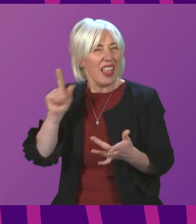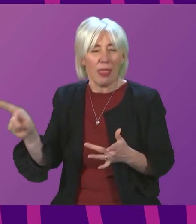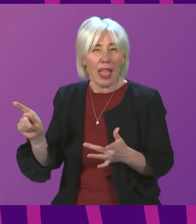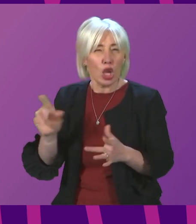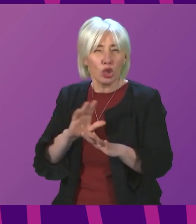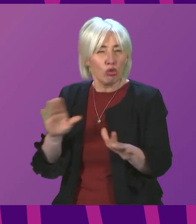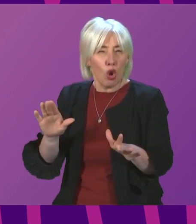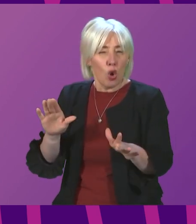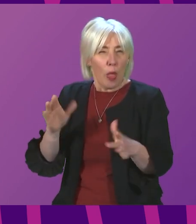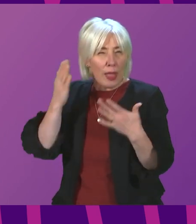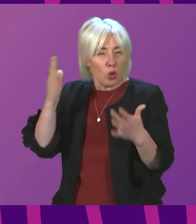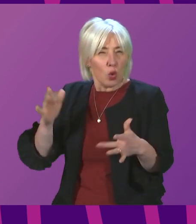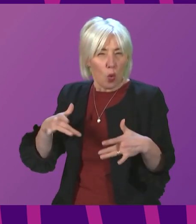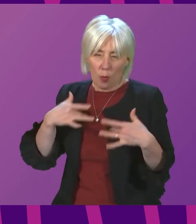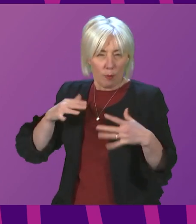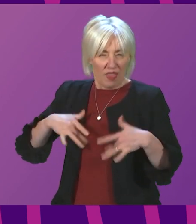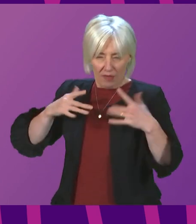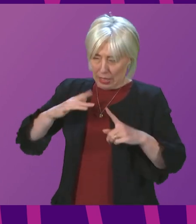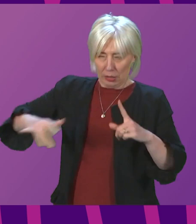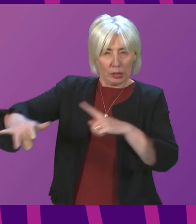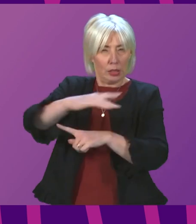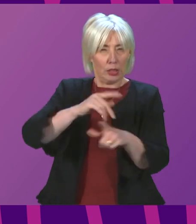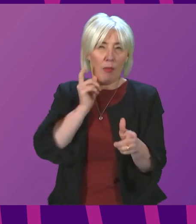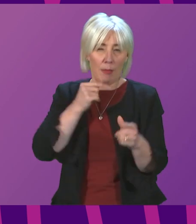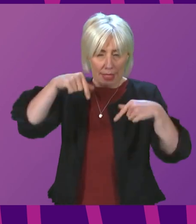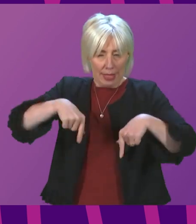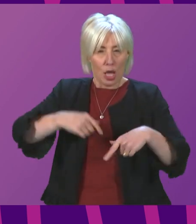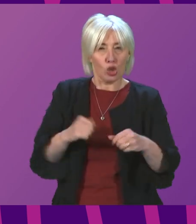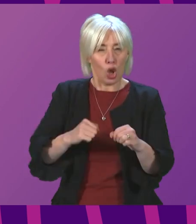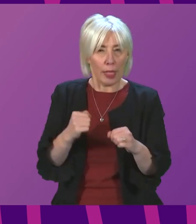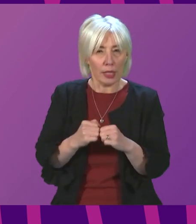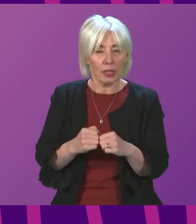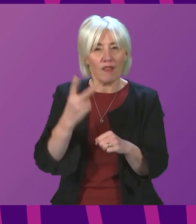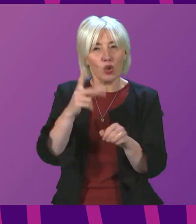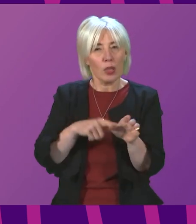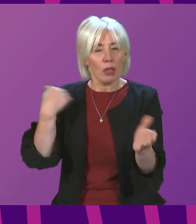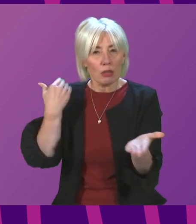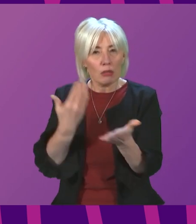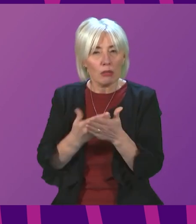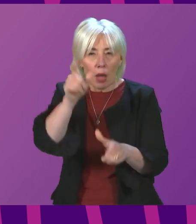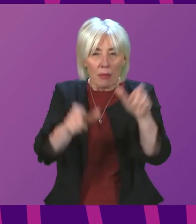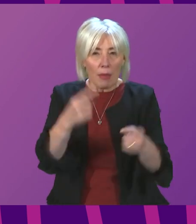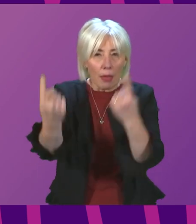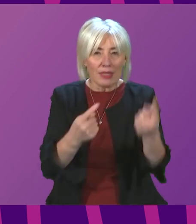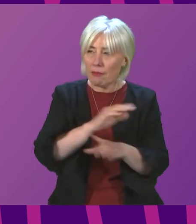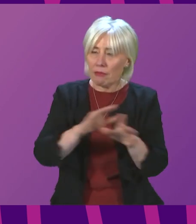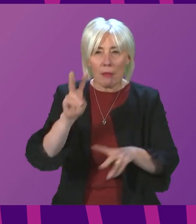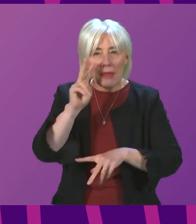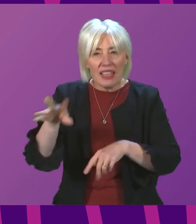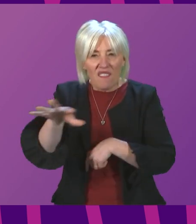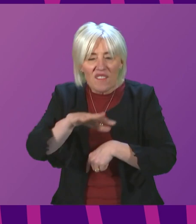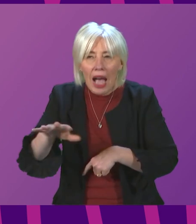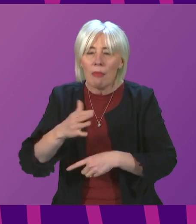with the feeling and the sentiment across the country. People over the last two years have been unable to see loved ones